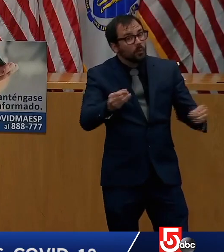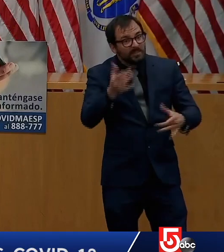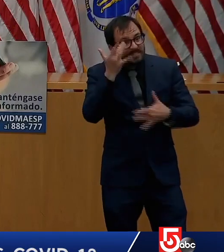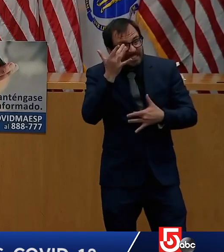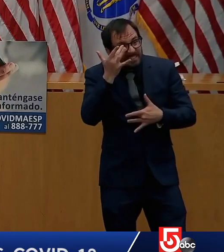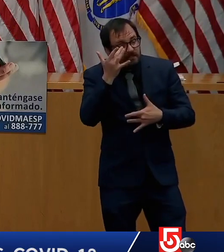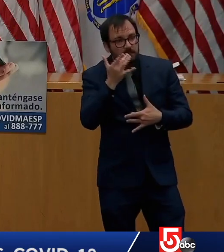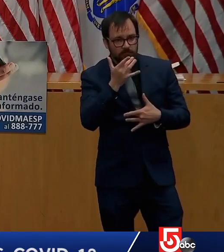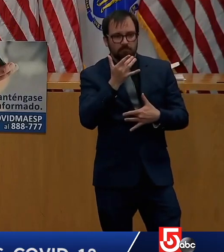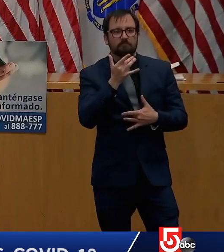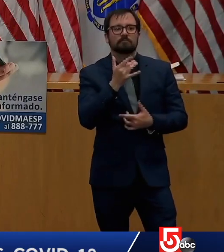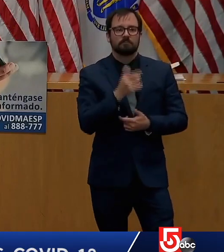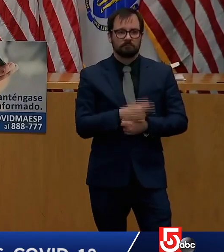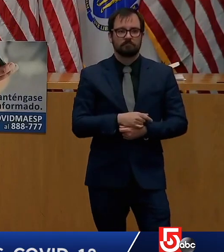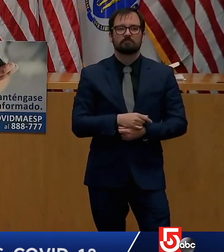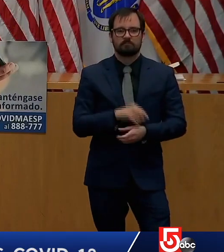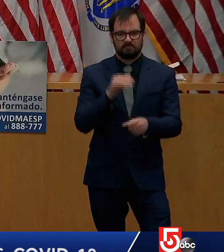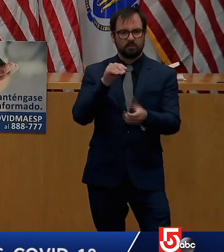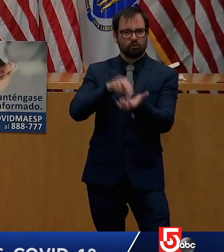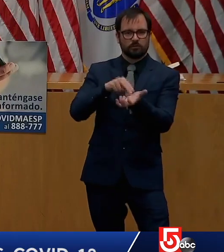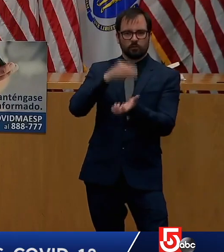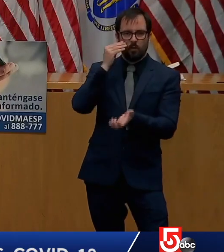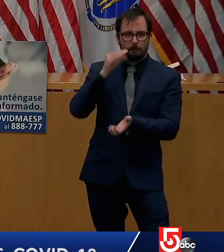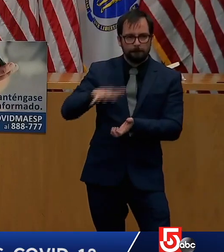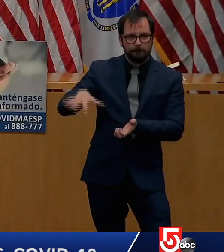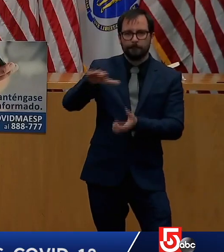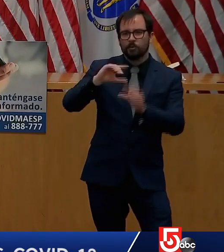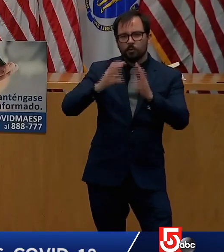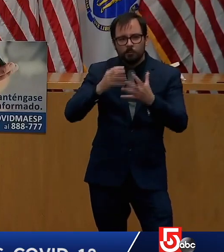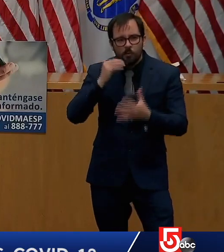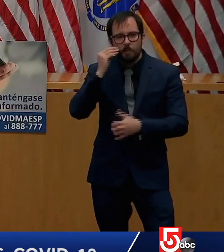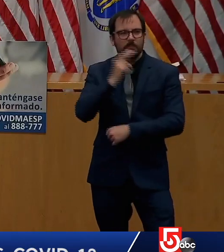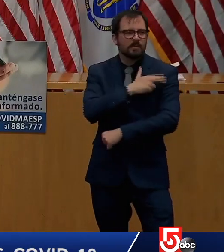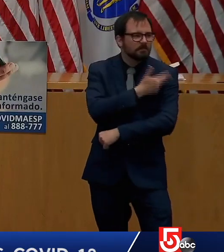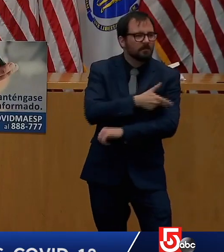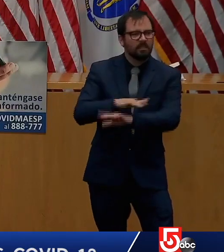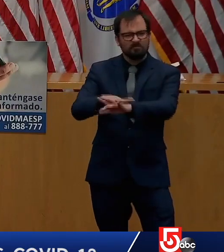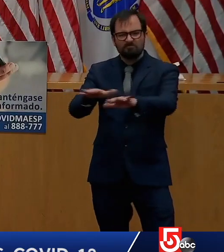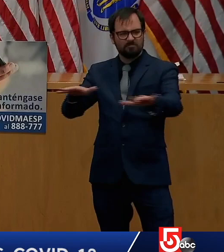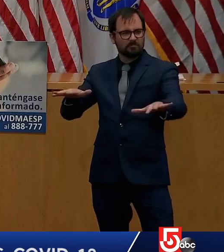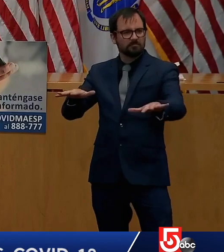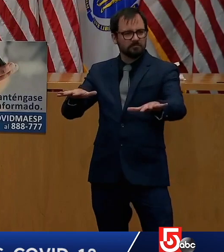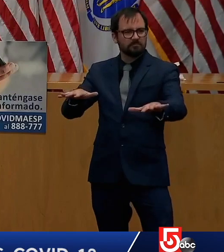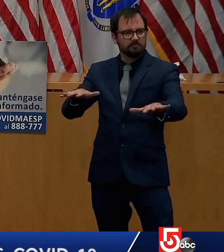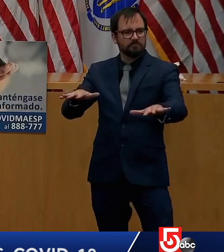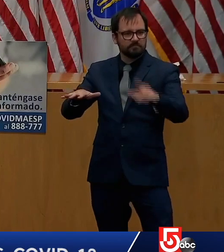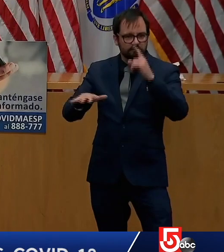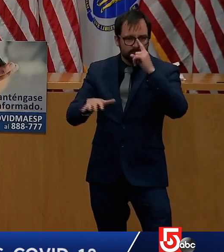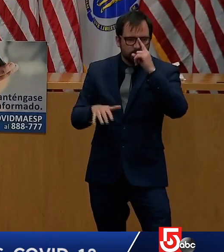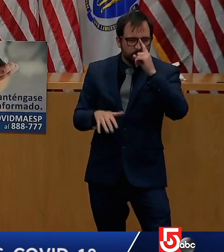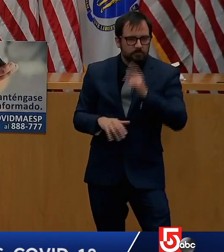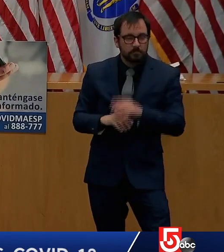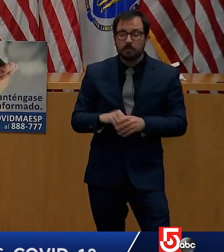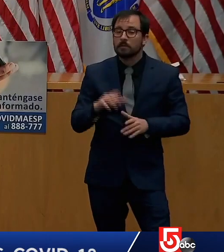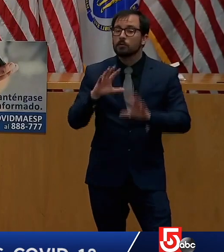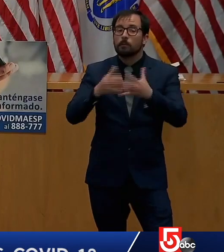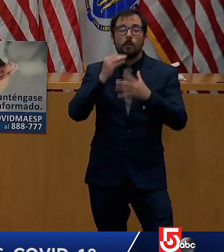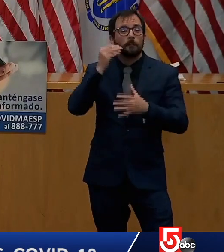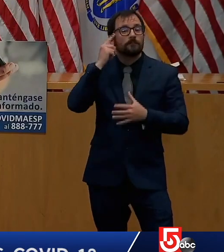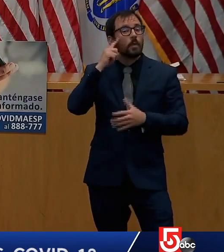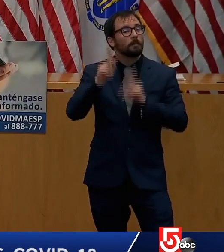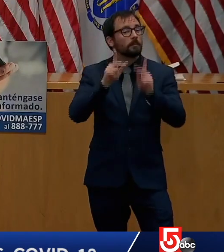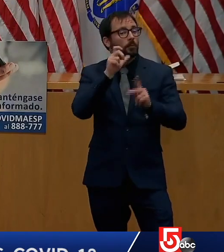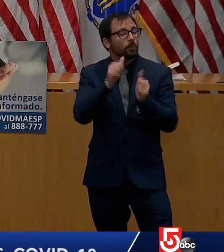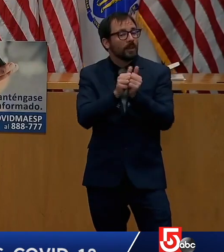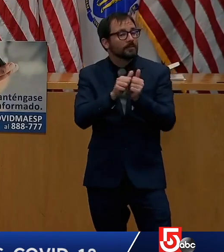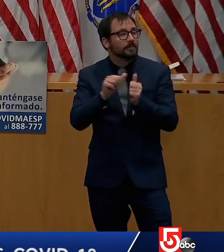Office of Health and Human Services, group homes and hospitals, and developmental disability centers. We have paused for the moment on